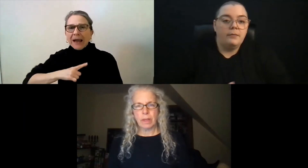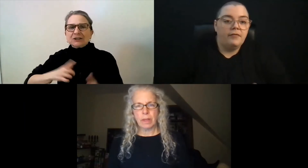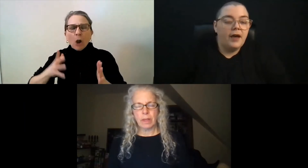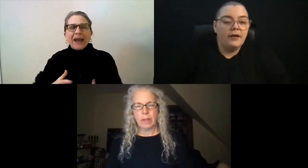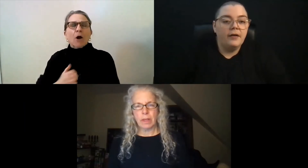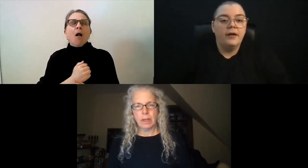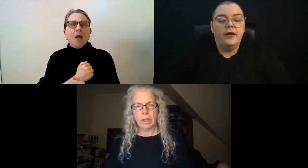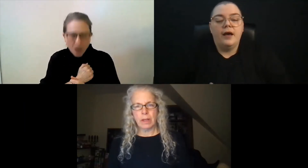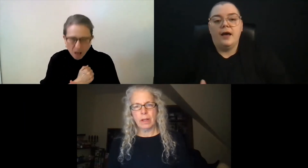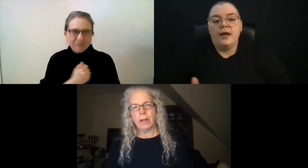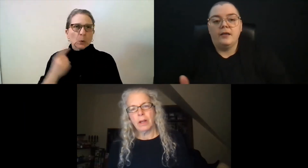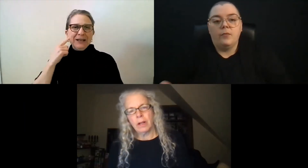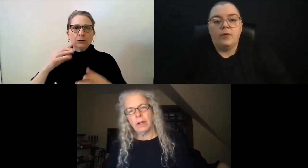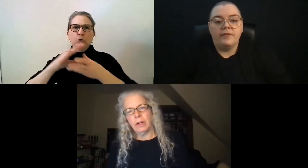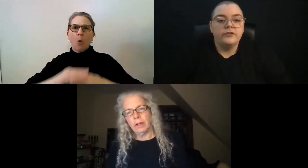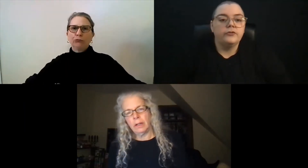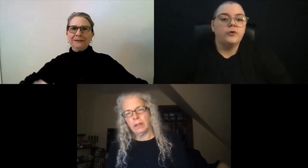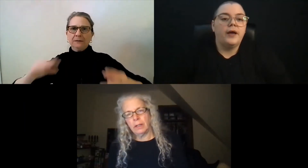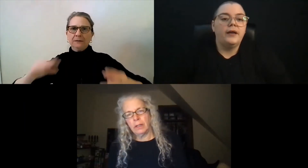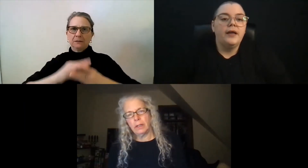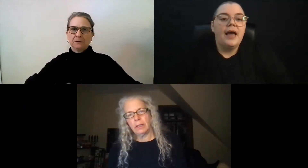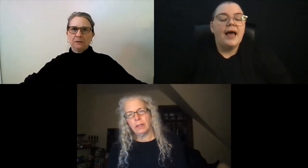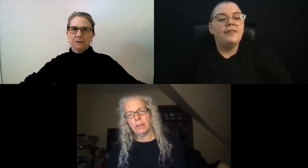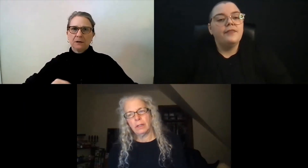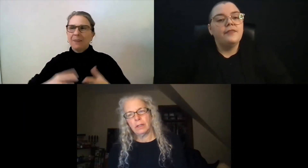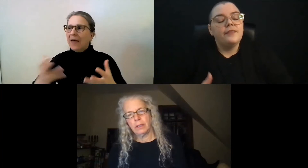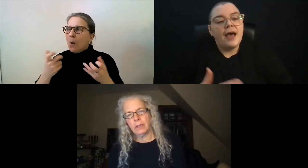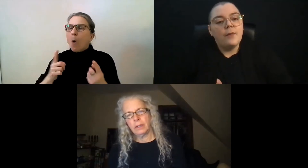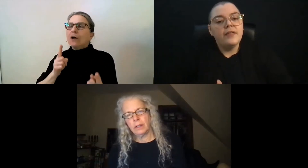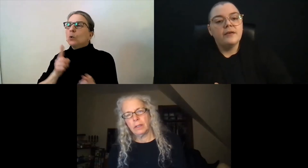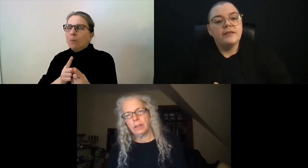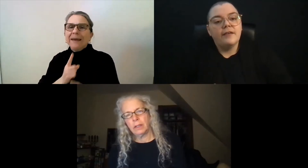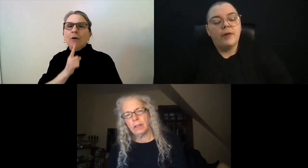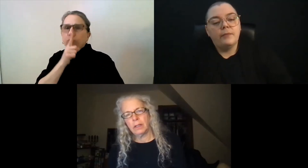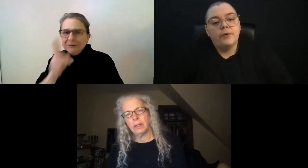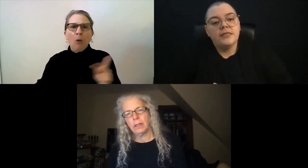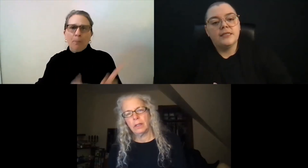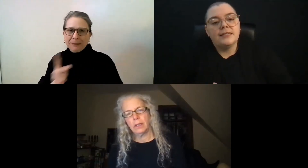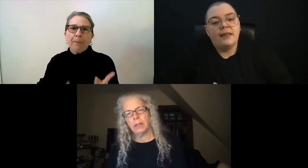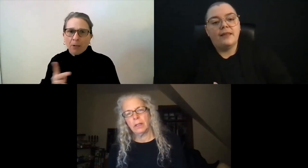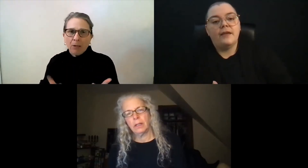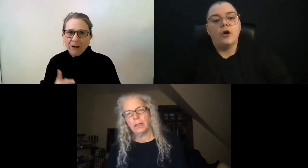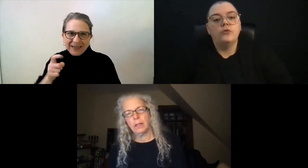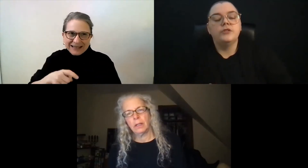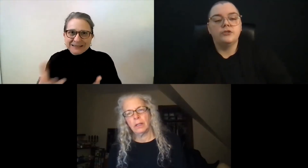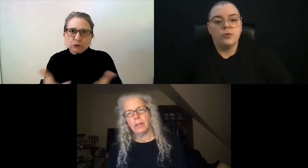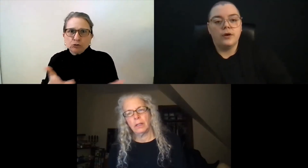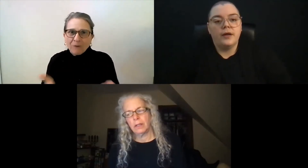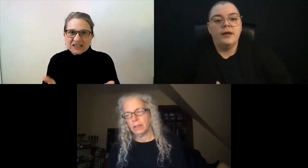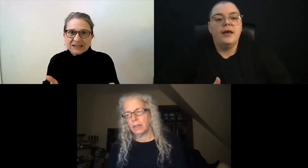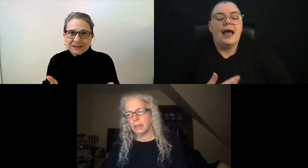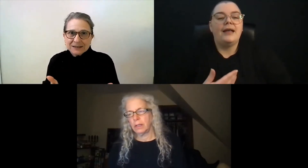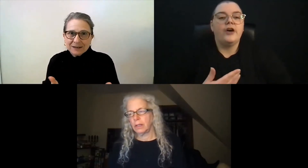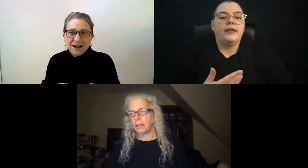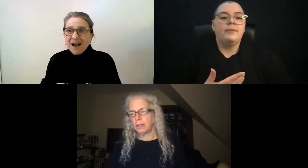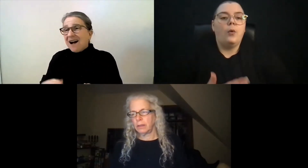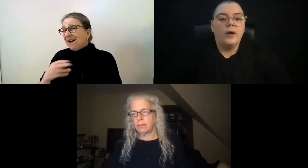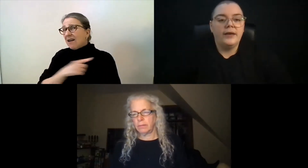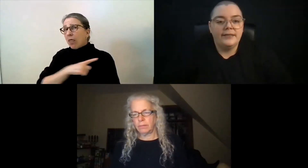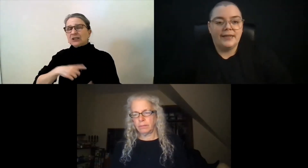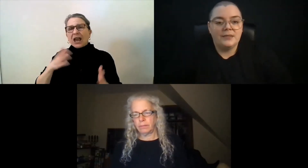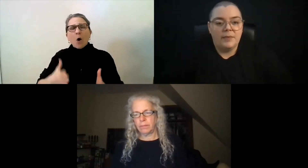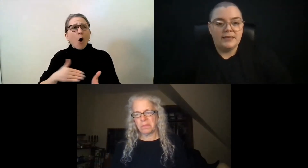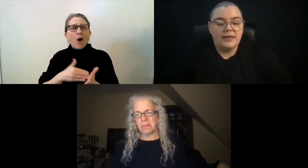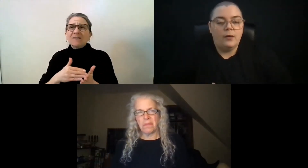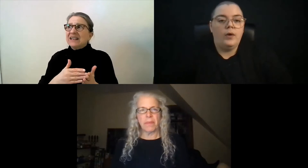DVCAN provider. And one of us will join. And that way the Deaf-Blind person is telling their own story. And talking about